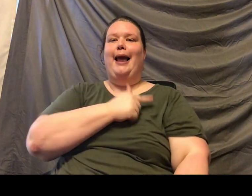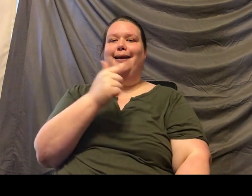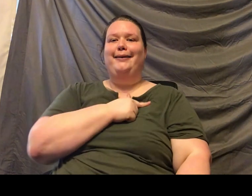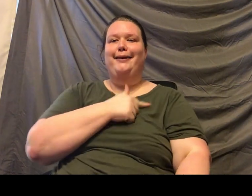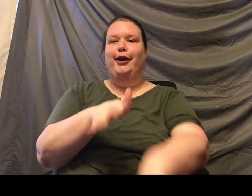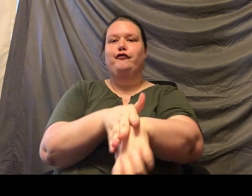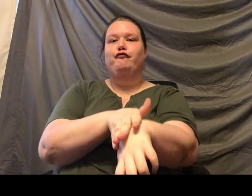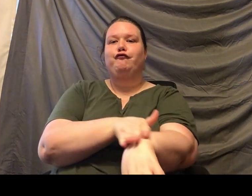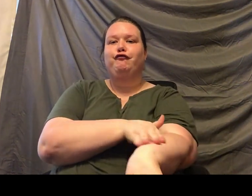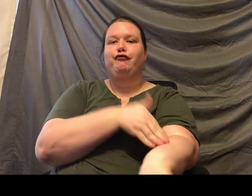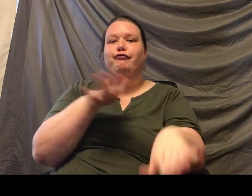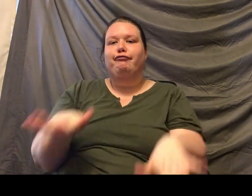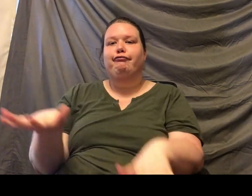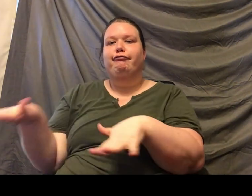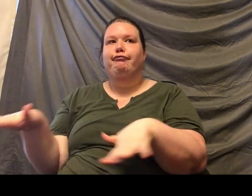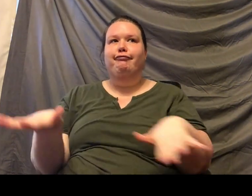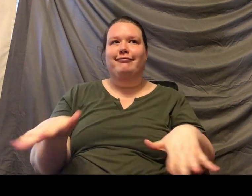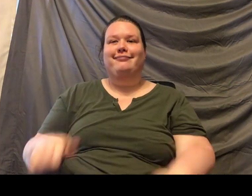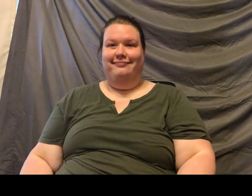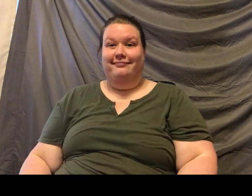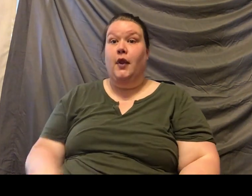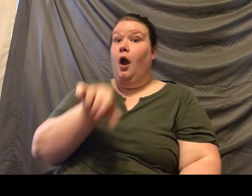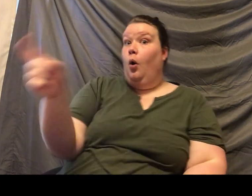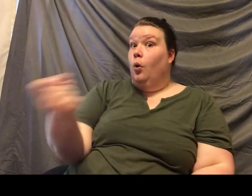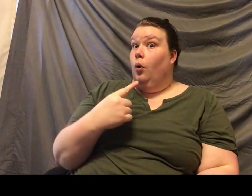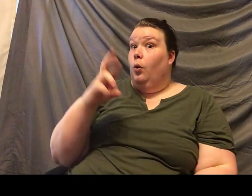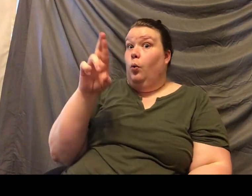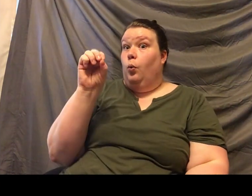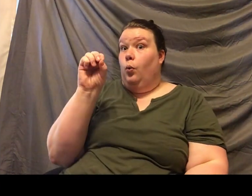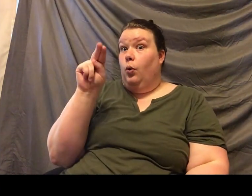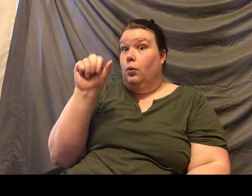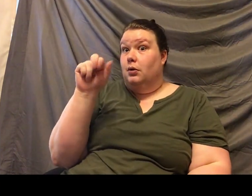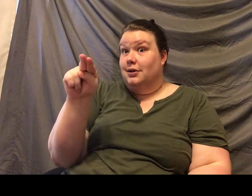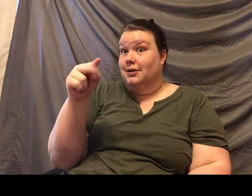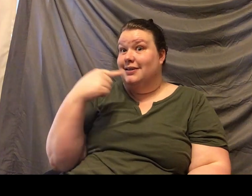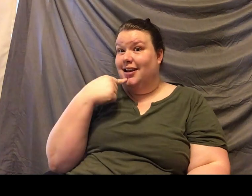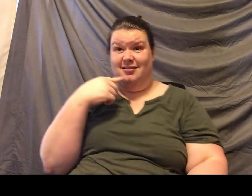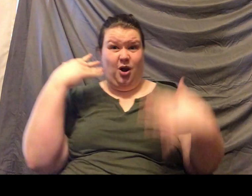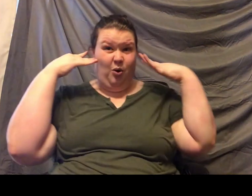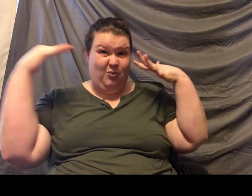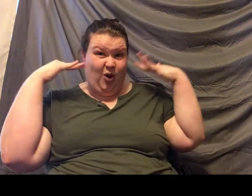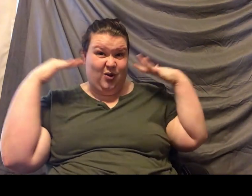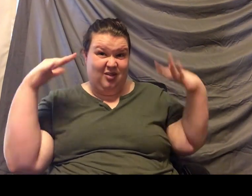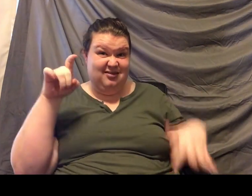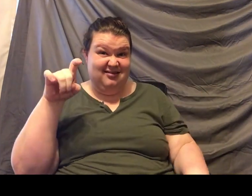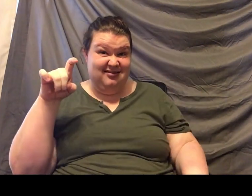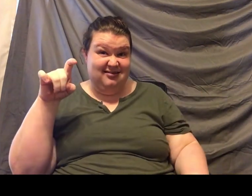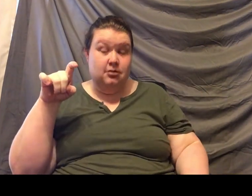Oh, we have a question. Rowan says, do they make noises? Oh, my gosh. So, I did not know that sloths made noises. For the longest time, I